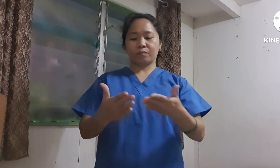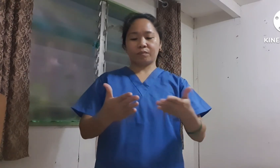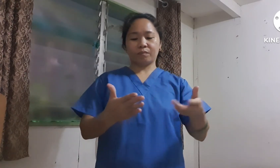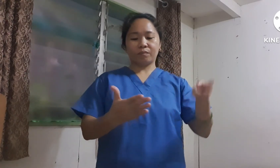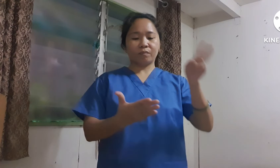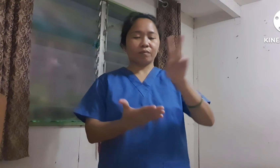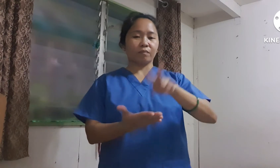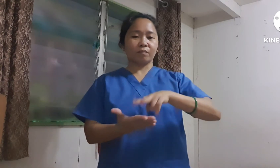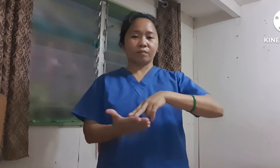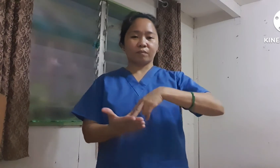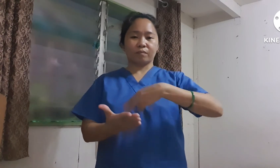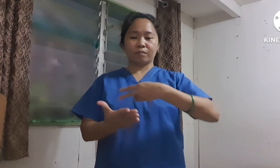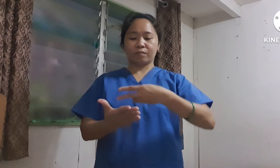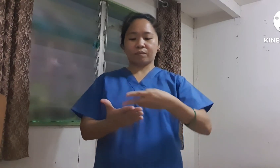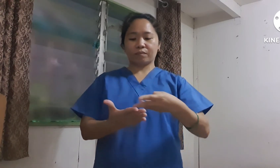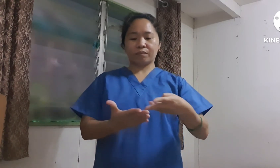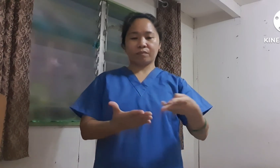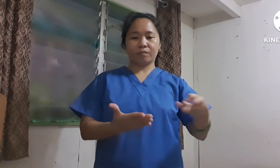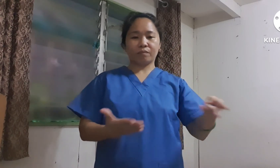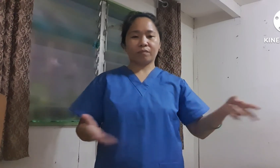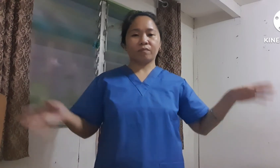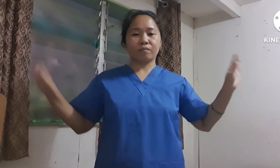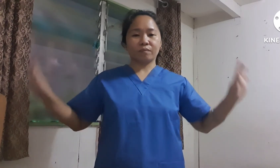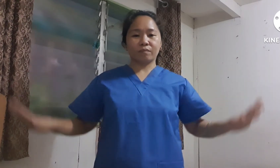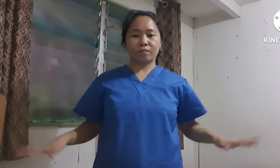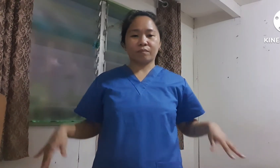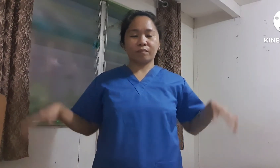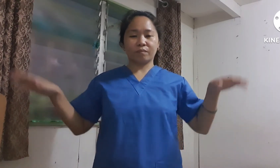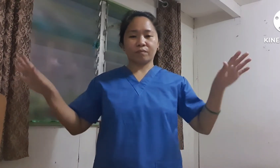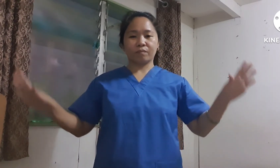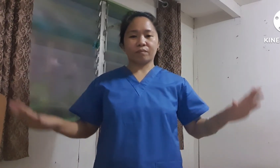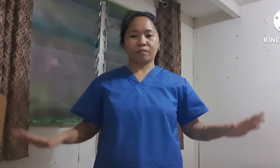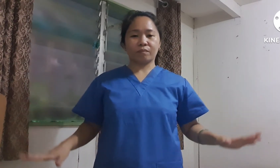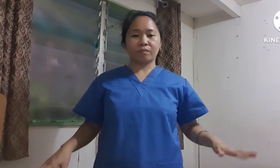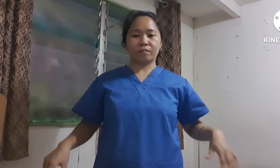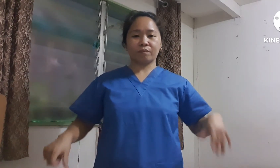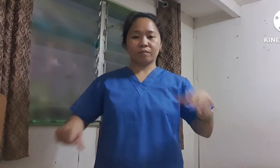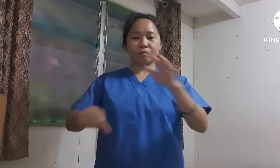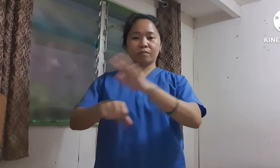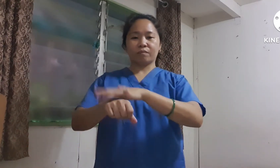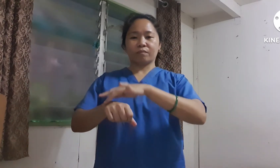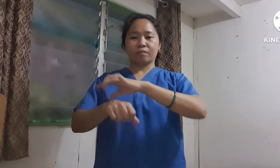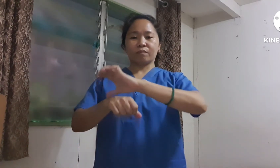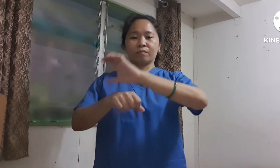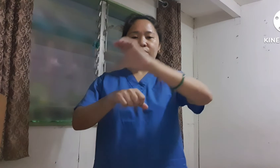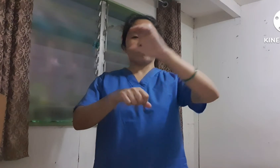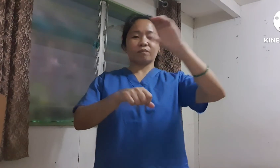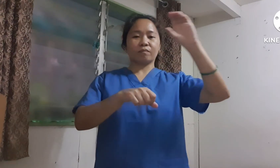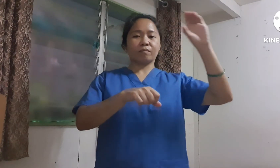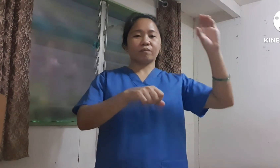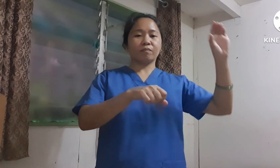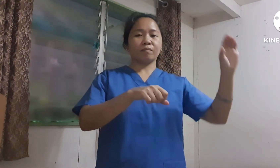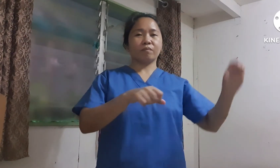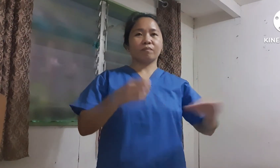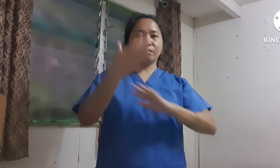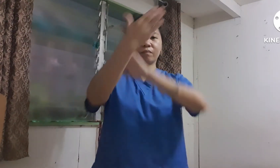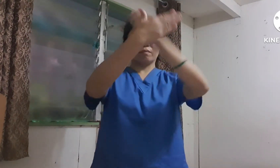I can dance, I can fly, touch the rainbow in the